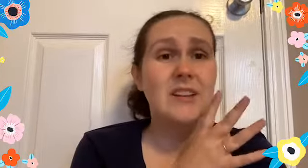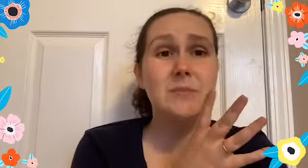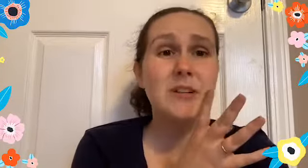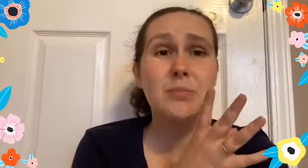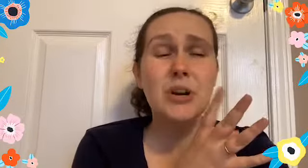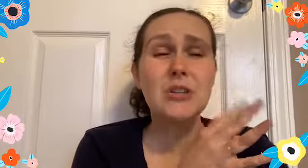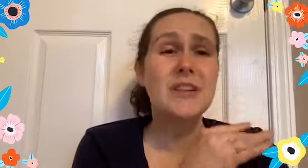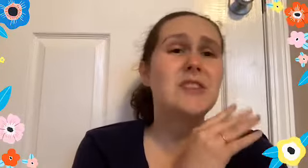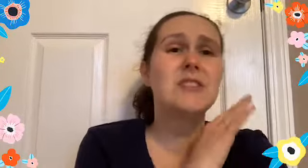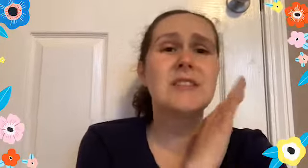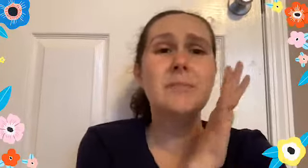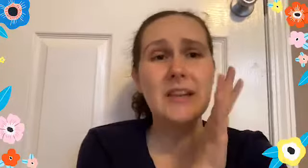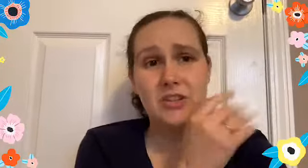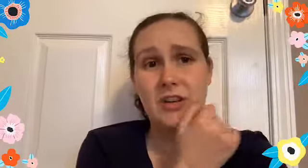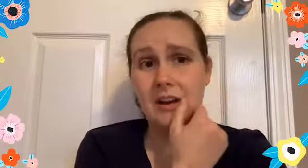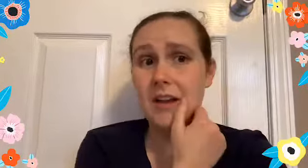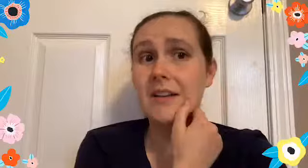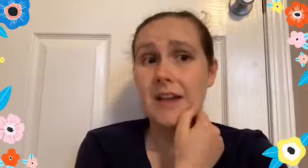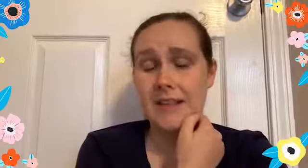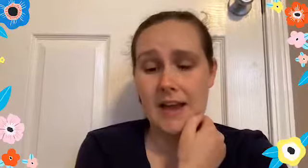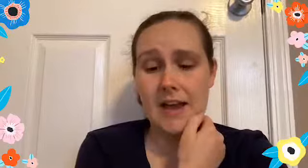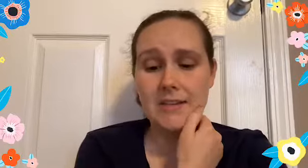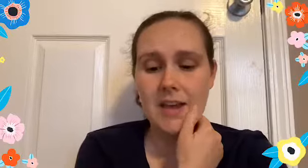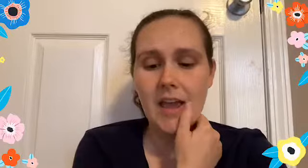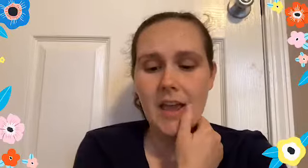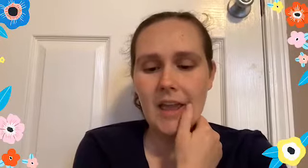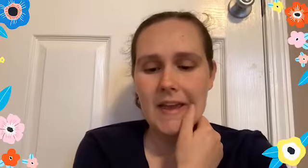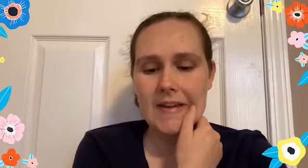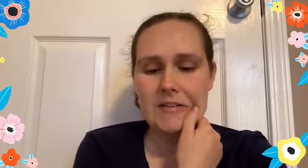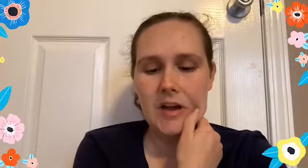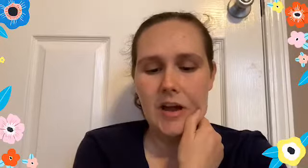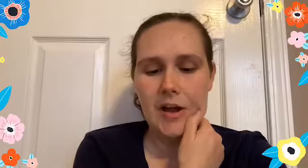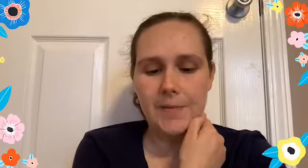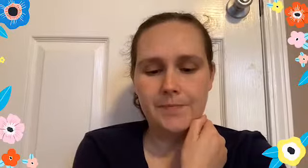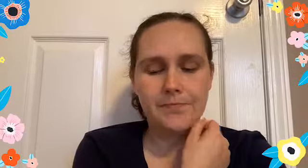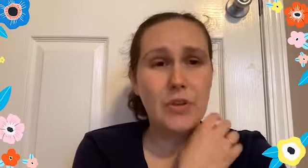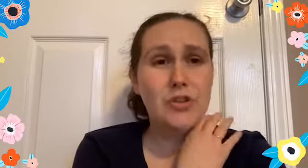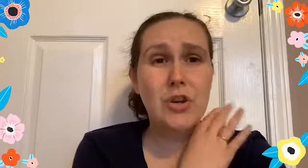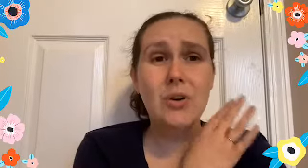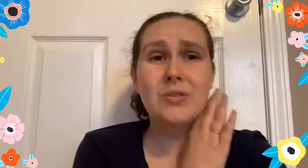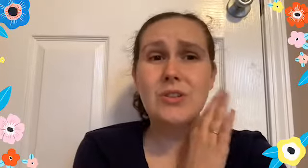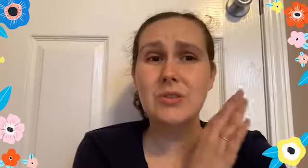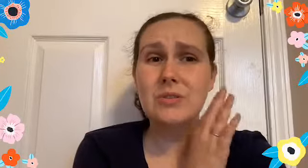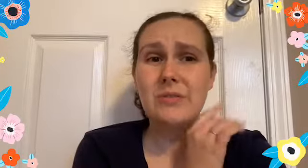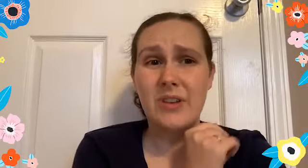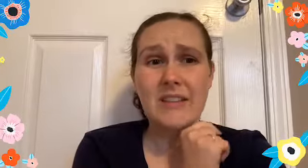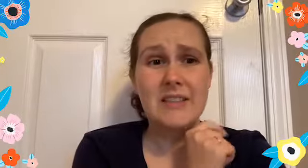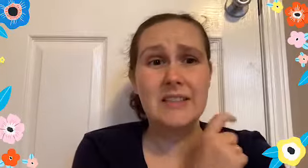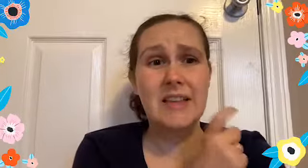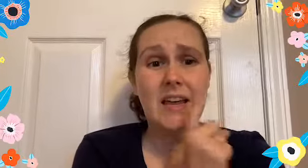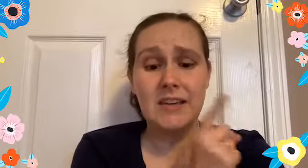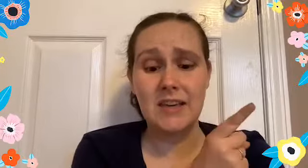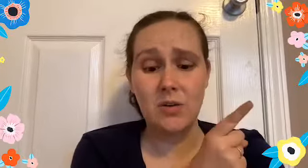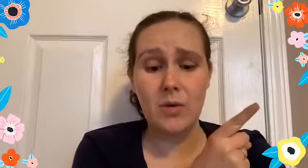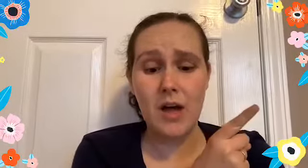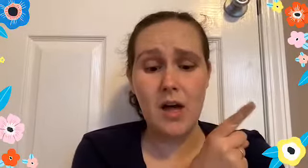very special person, just something generic like that. And, um, don't use phrases like get well,